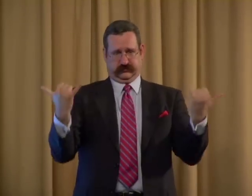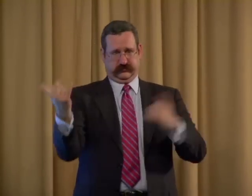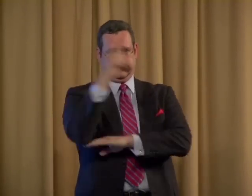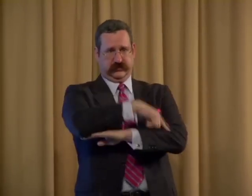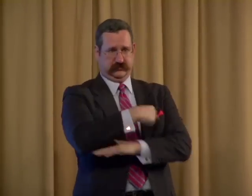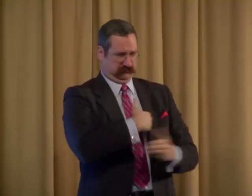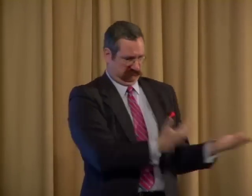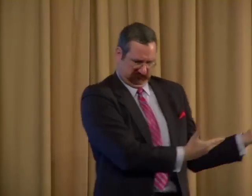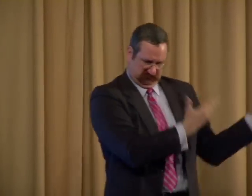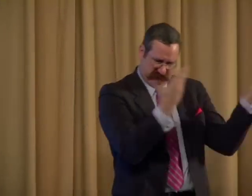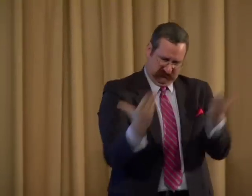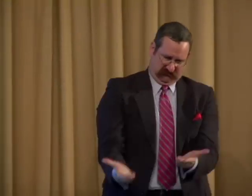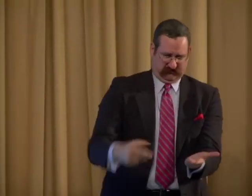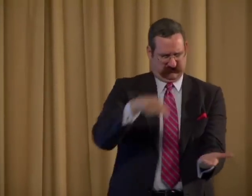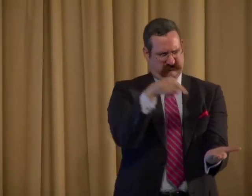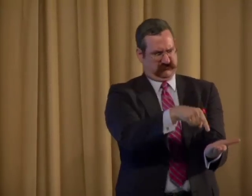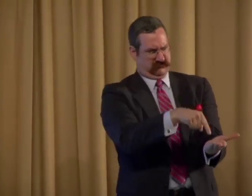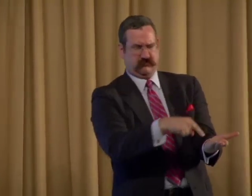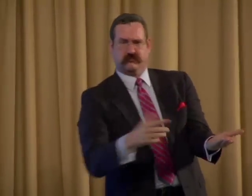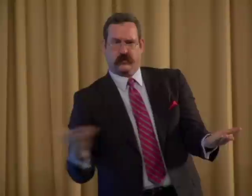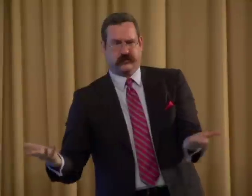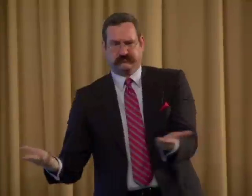The idea that I present to you today